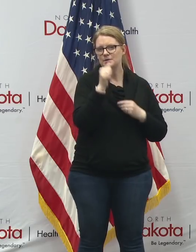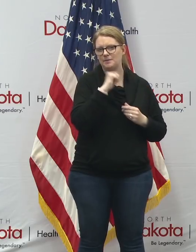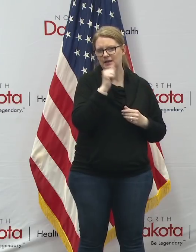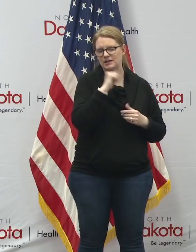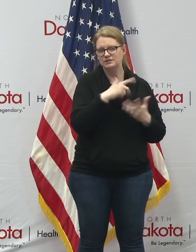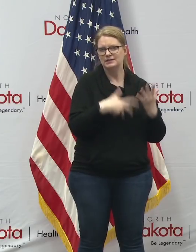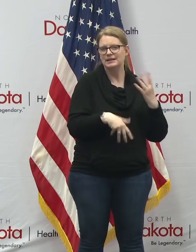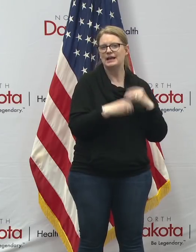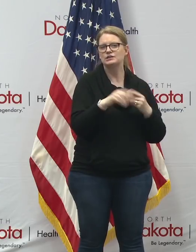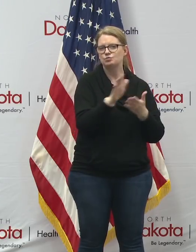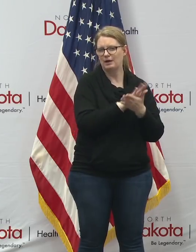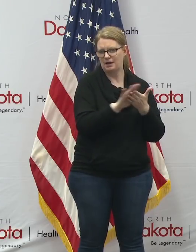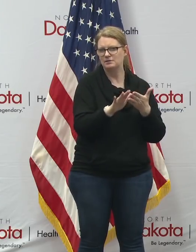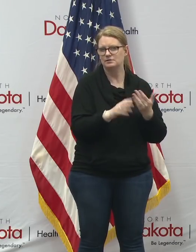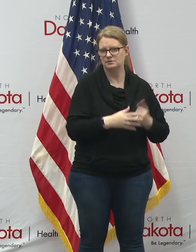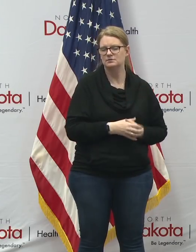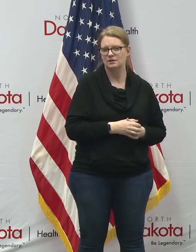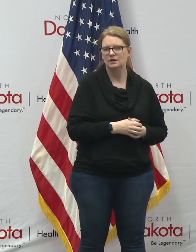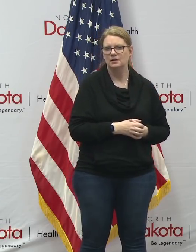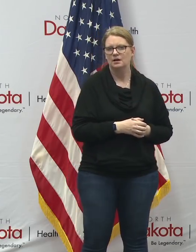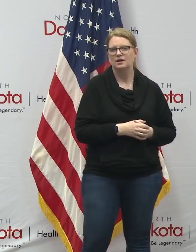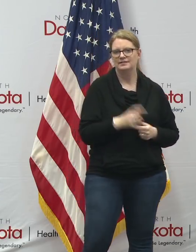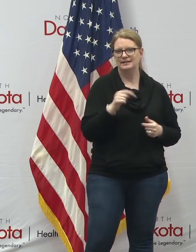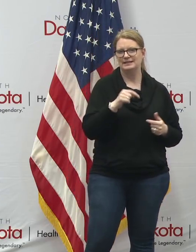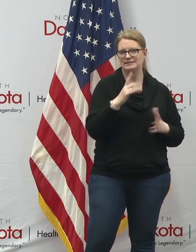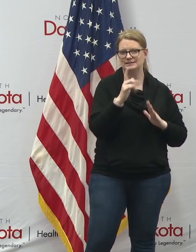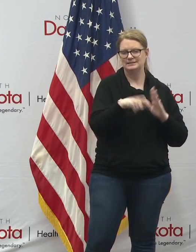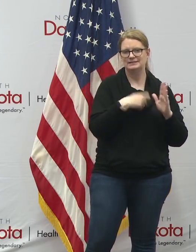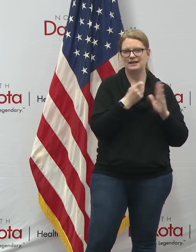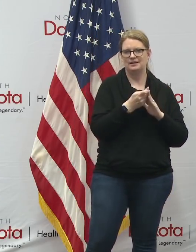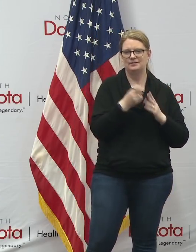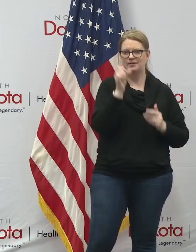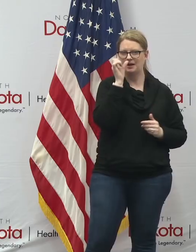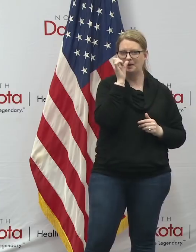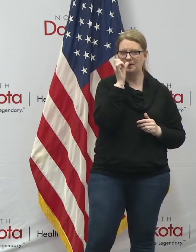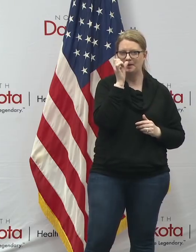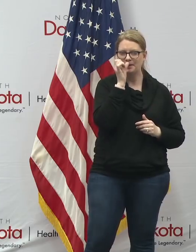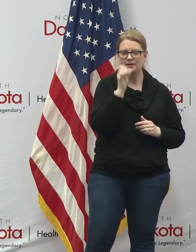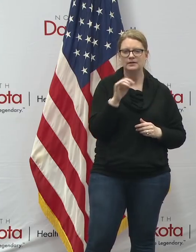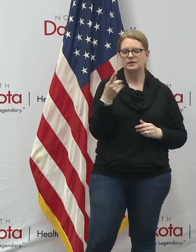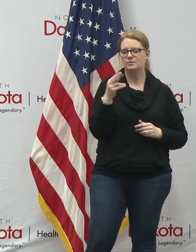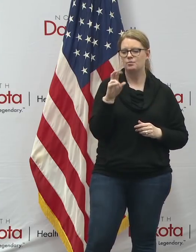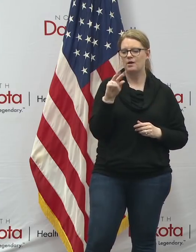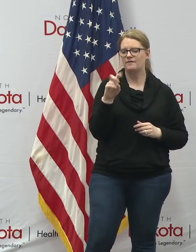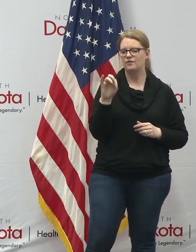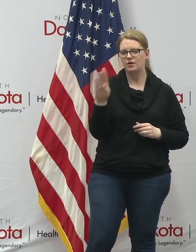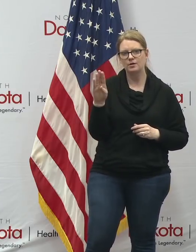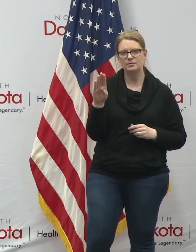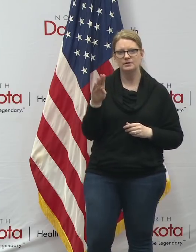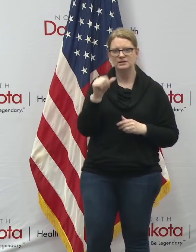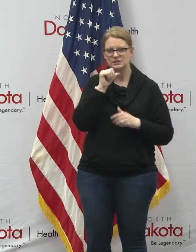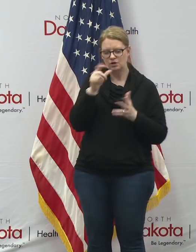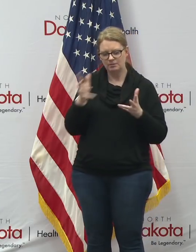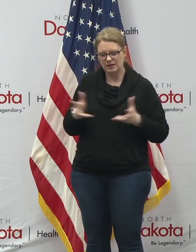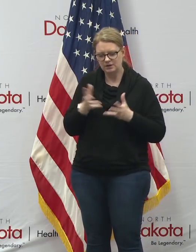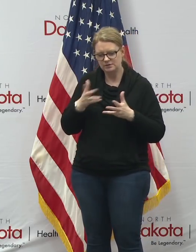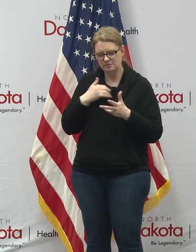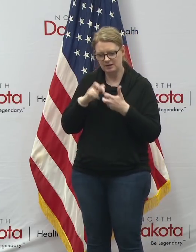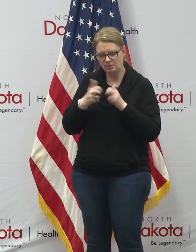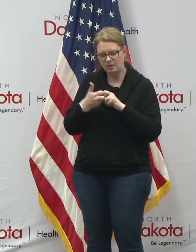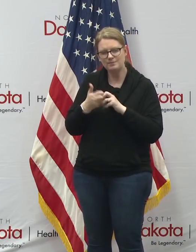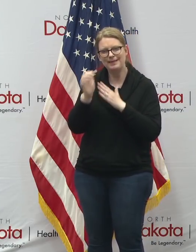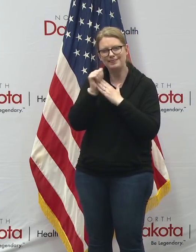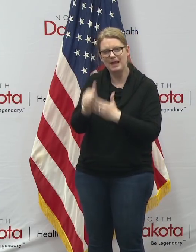kindness uh during this time there is a old proverb that says don't be pushed by your problems be led by your